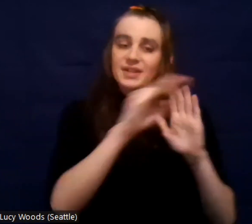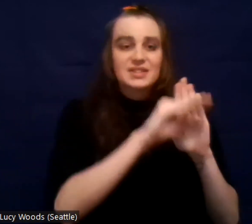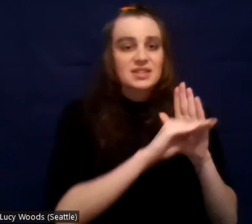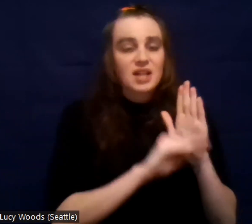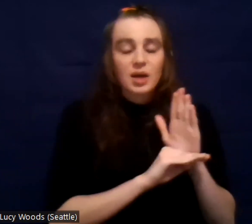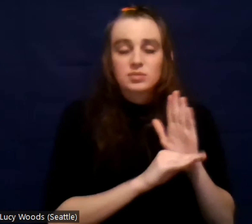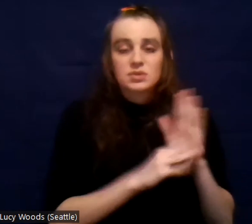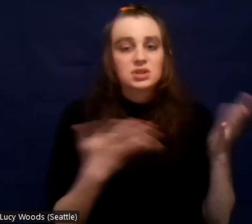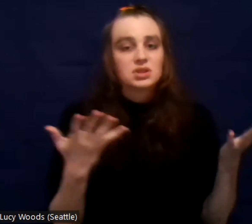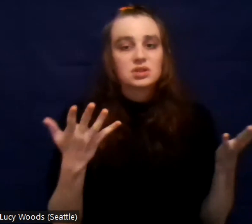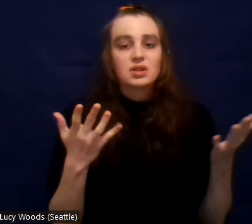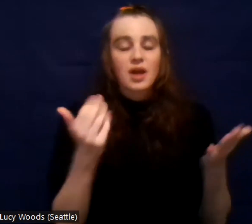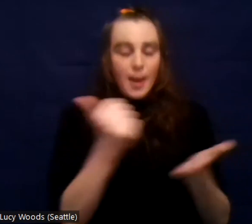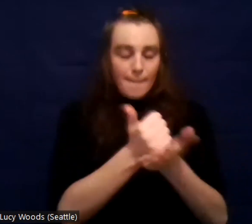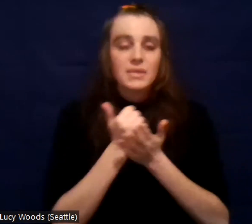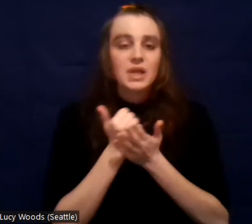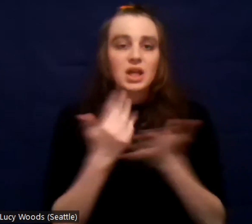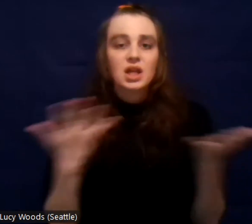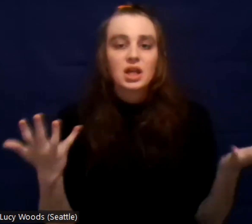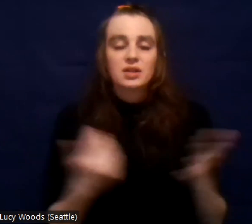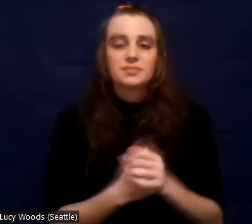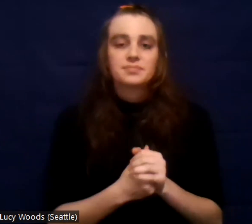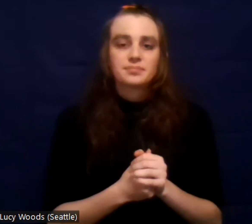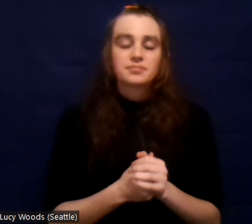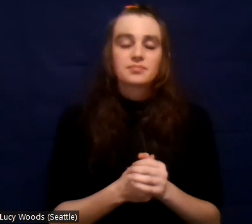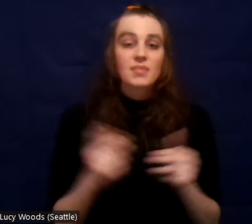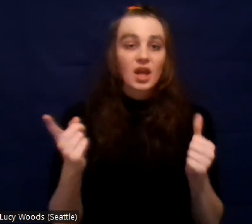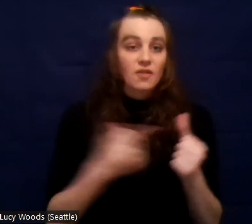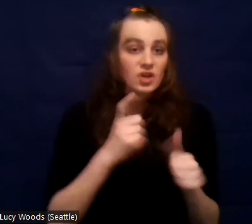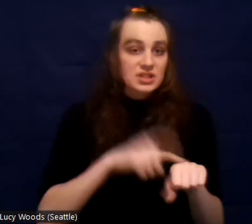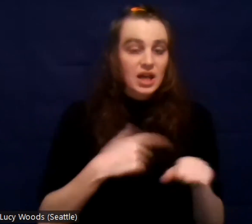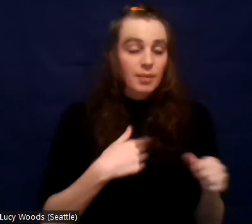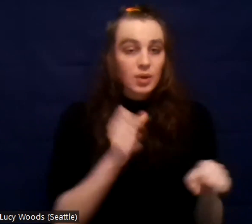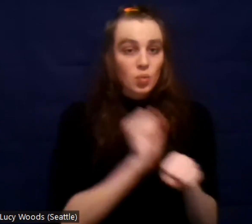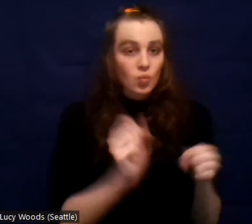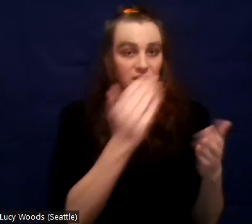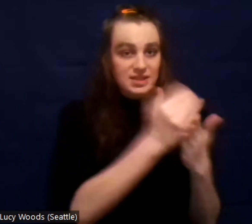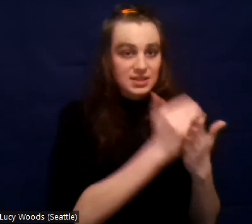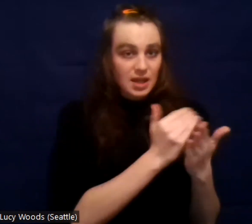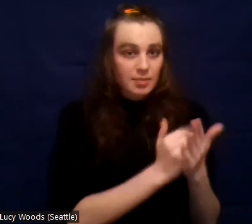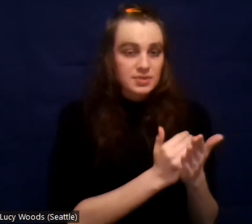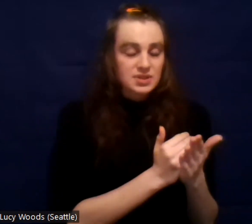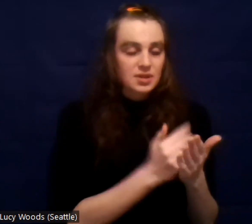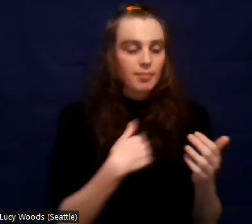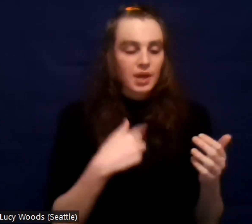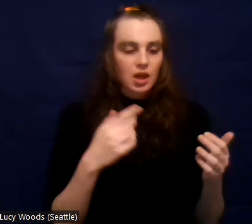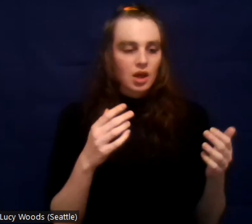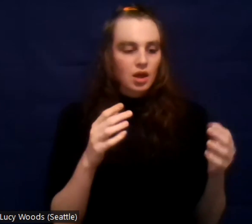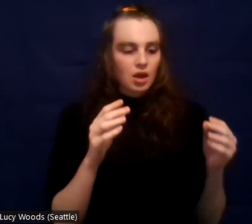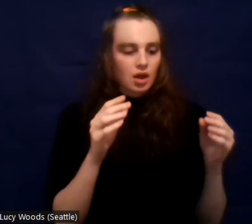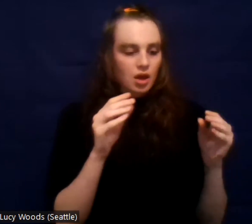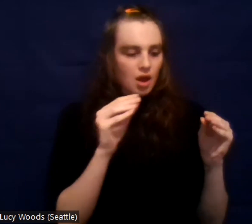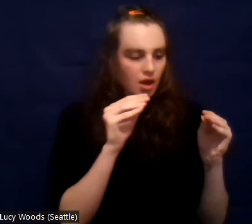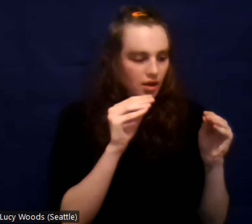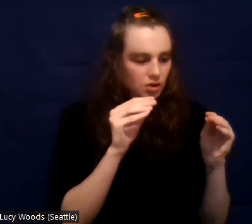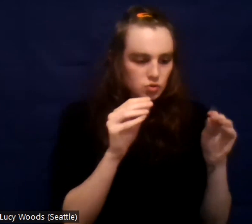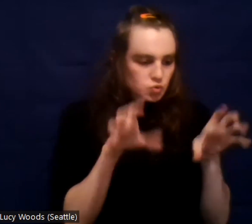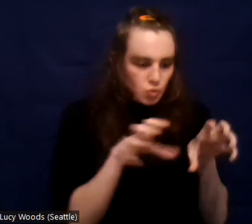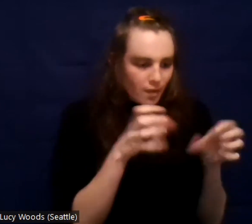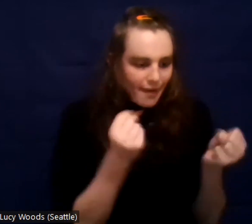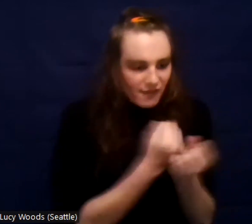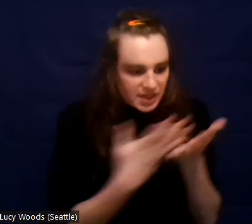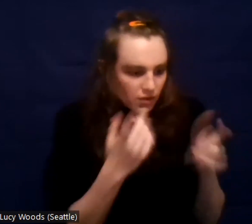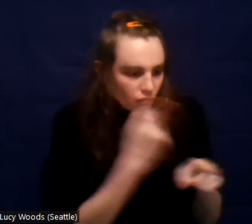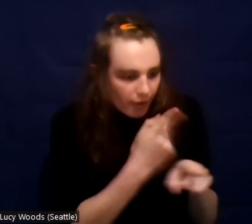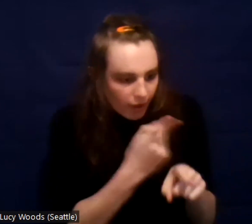the first time I went through the process of working the steps with a sponsor, I was not thorough at all, but